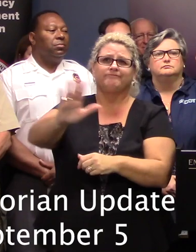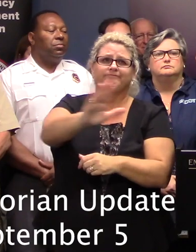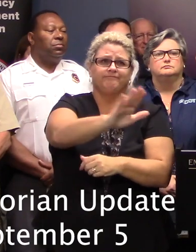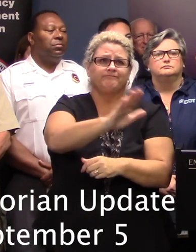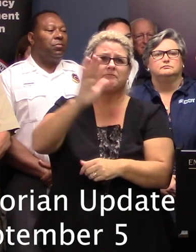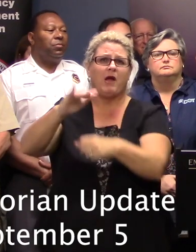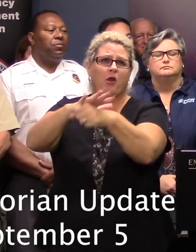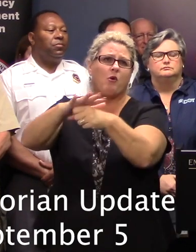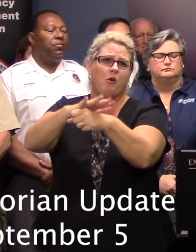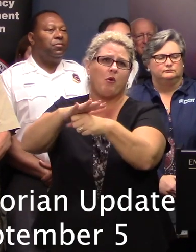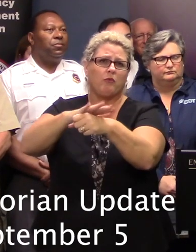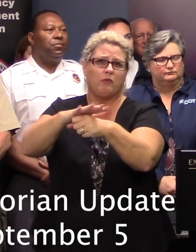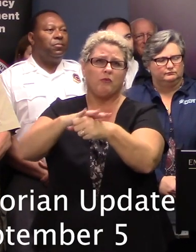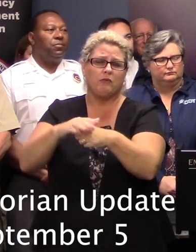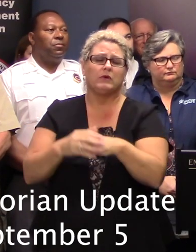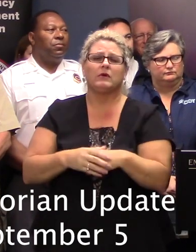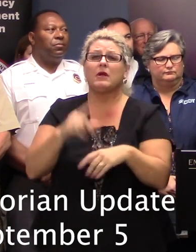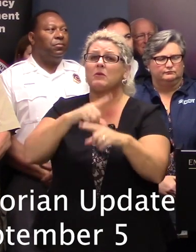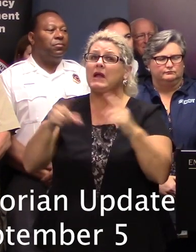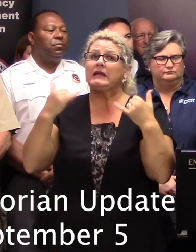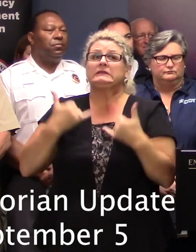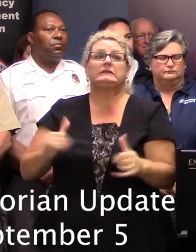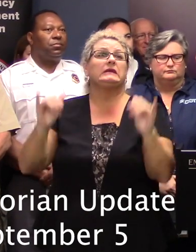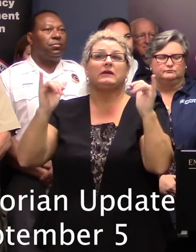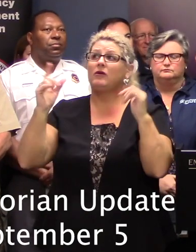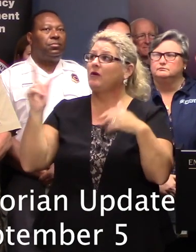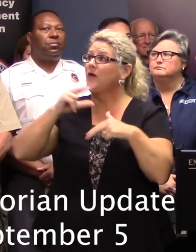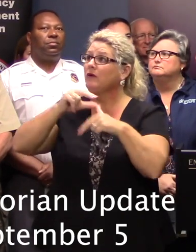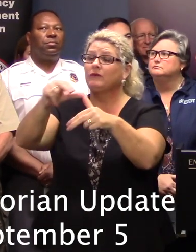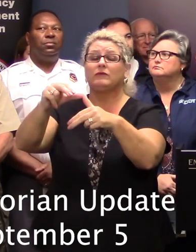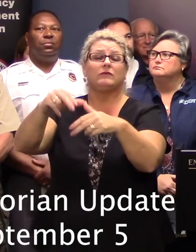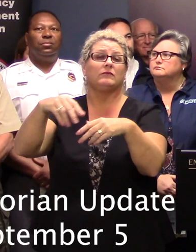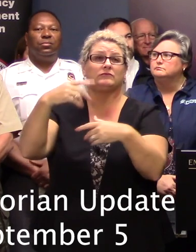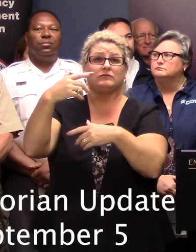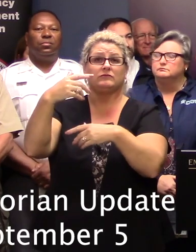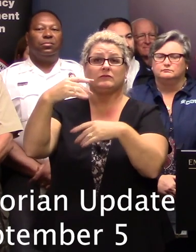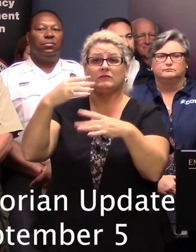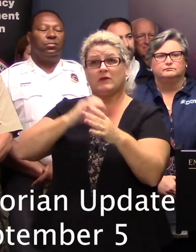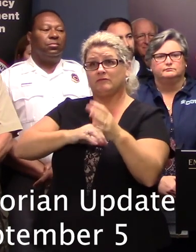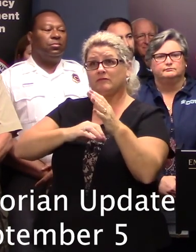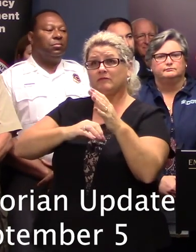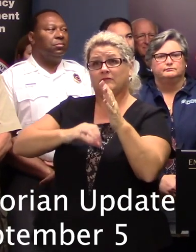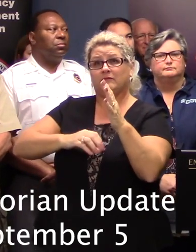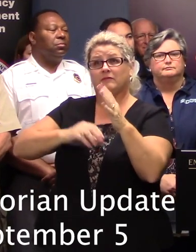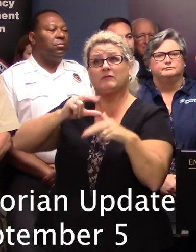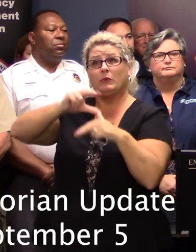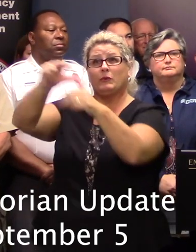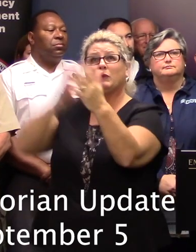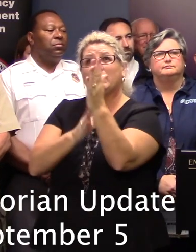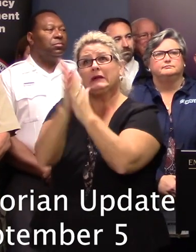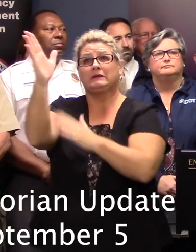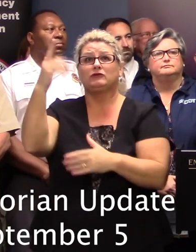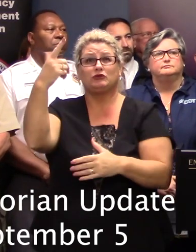authorities. But still, the storm is hitting, as I mentioned, Georgetown and O'Ree counties hard,